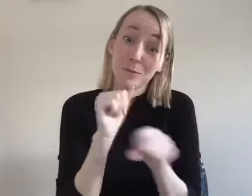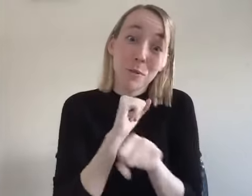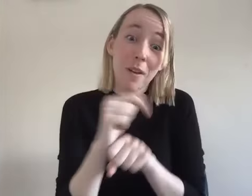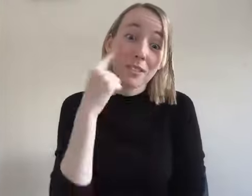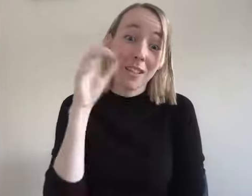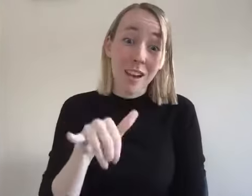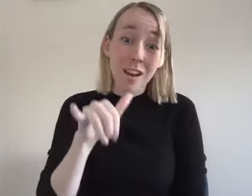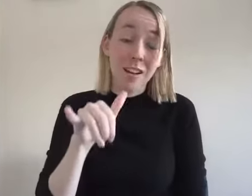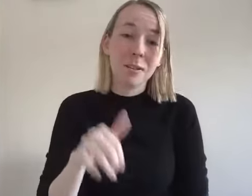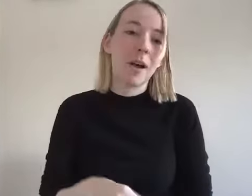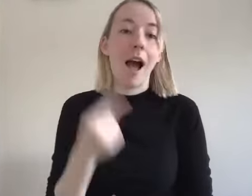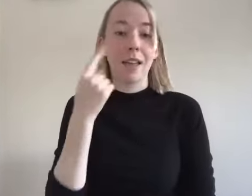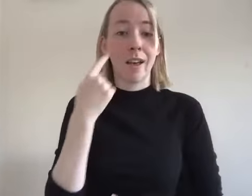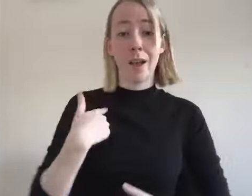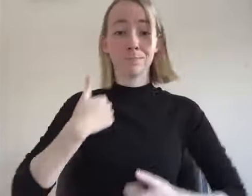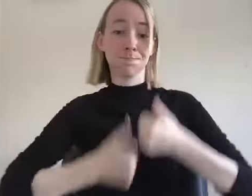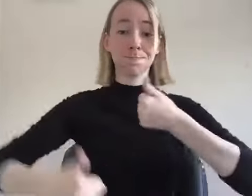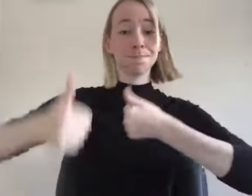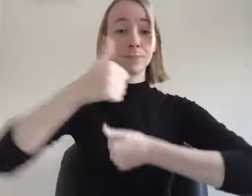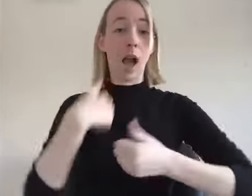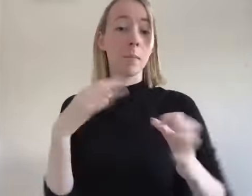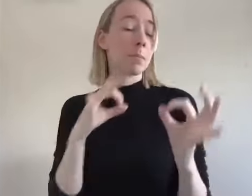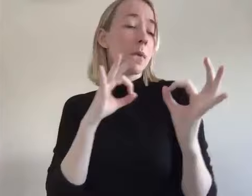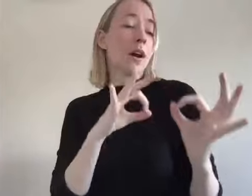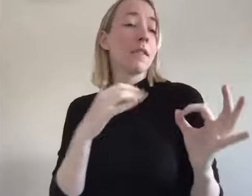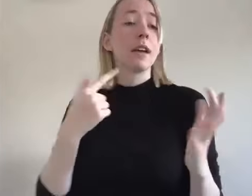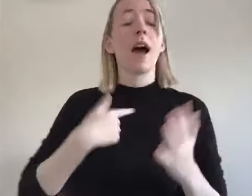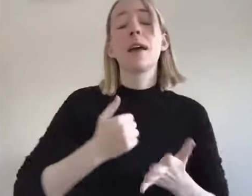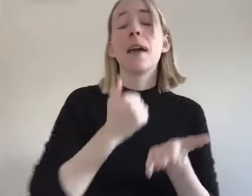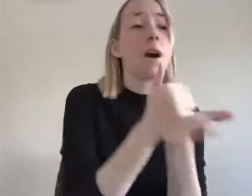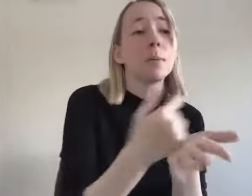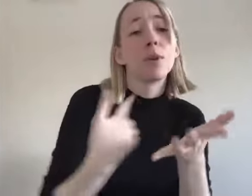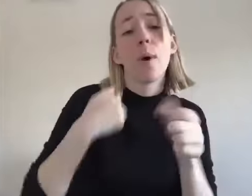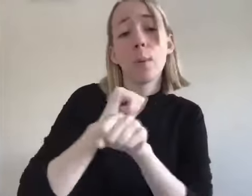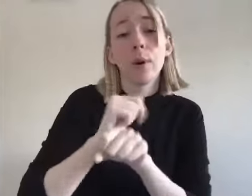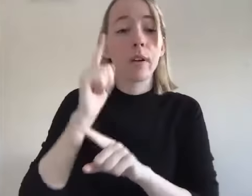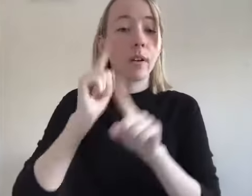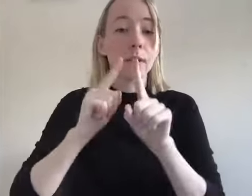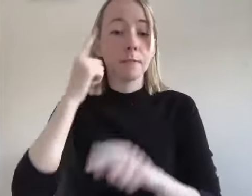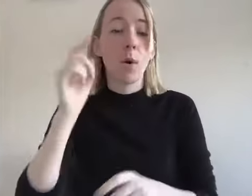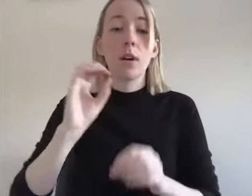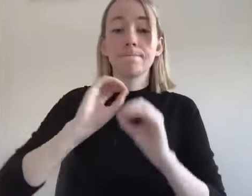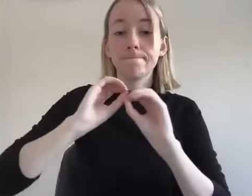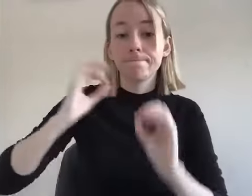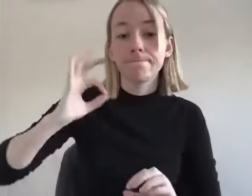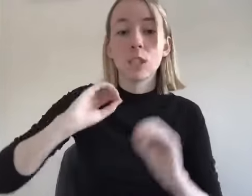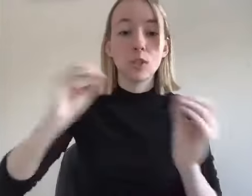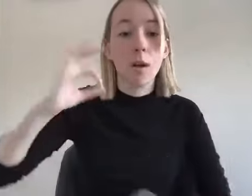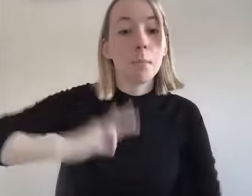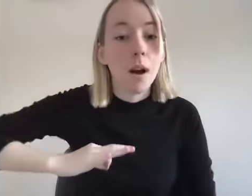but i did i thought i was um like a murder like i did everything for everyone else like worked for a non-profit and my whole life was